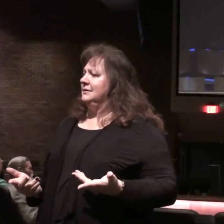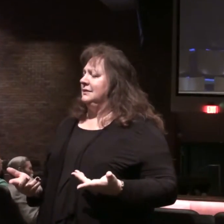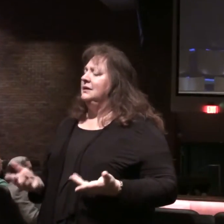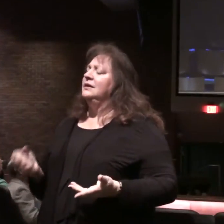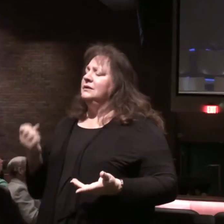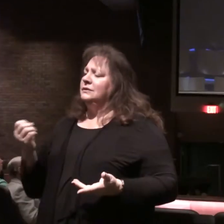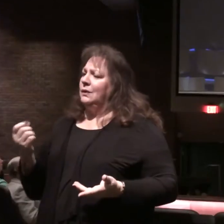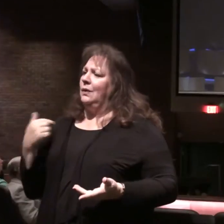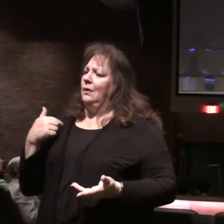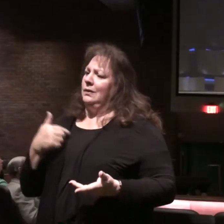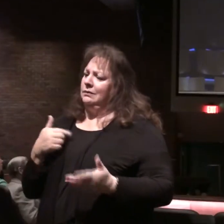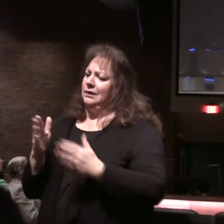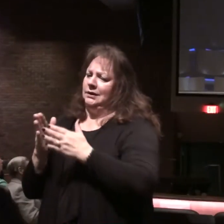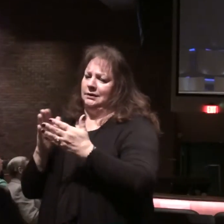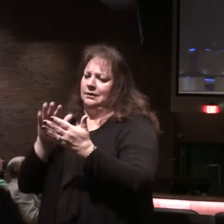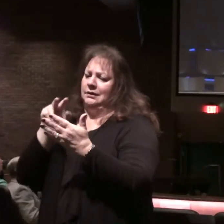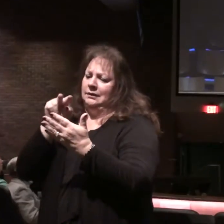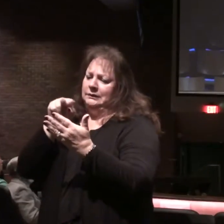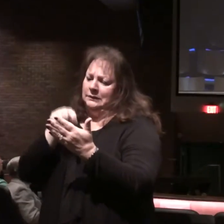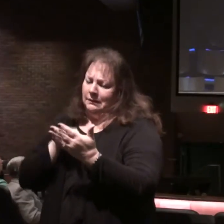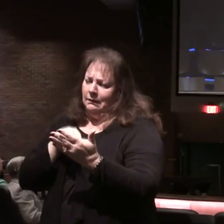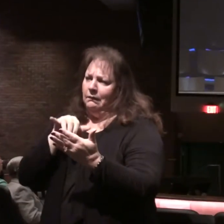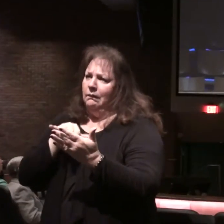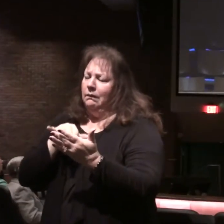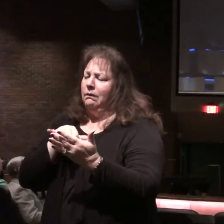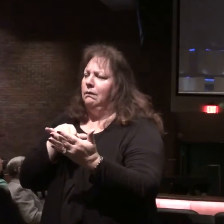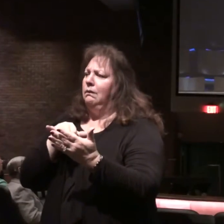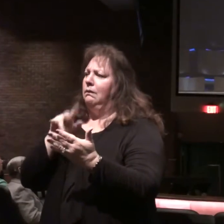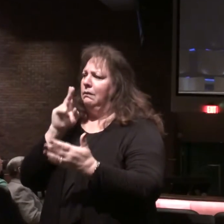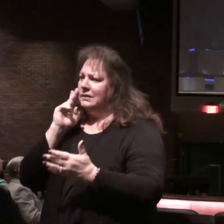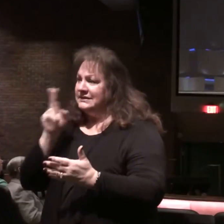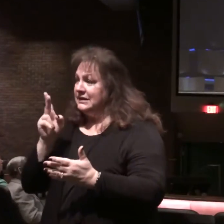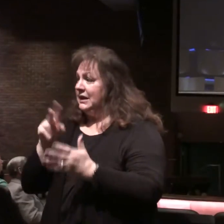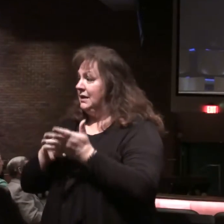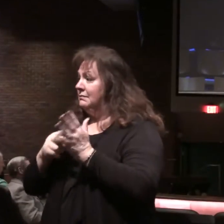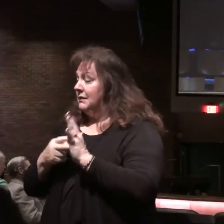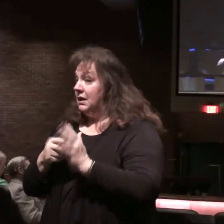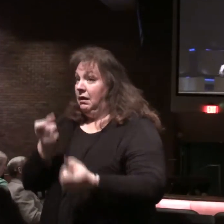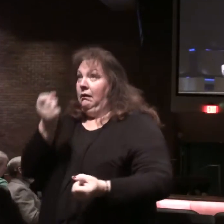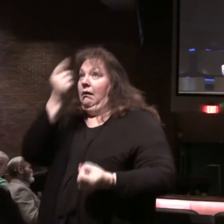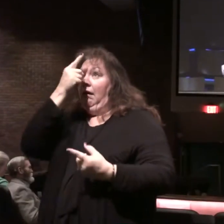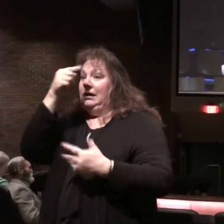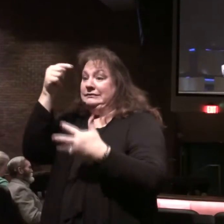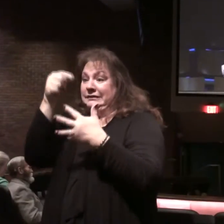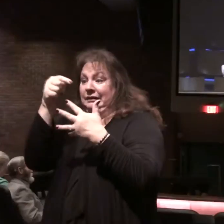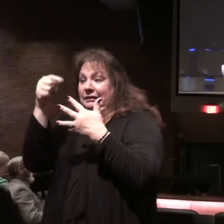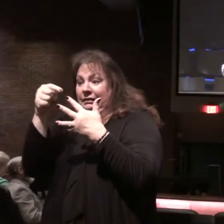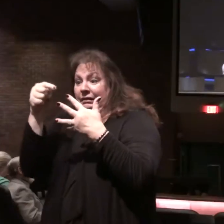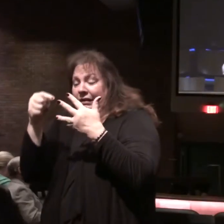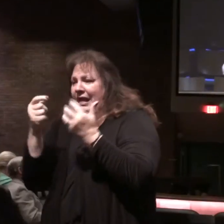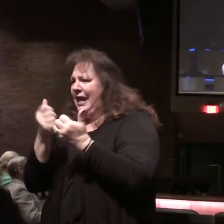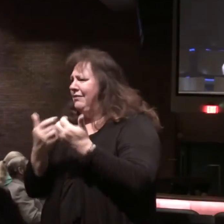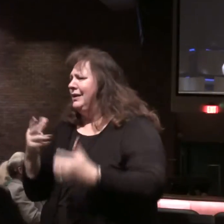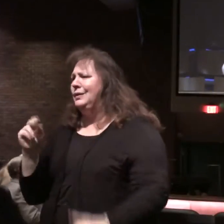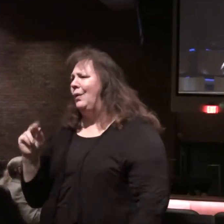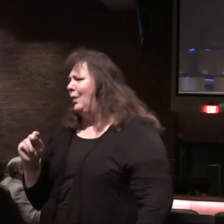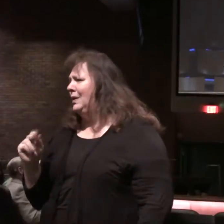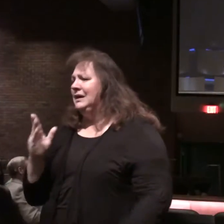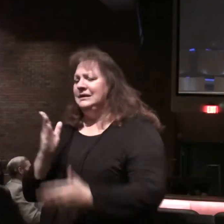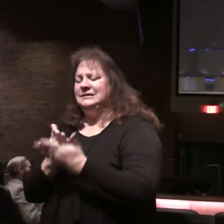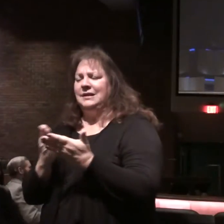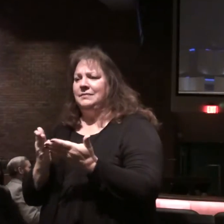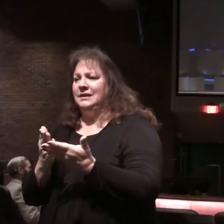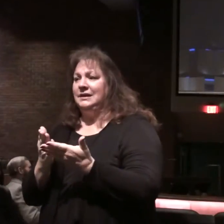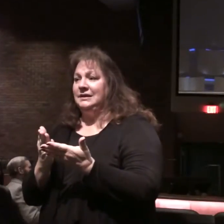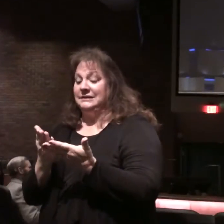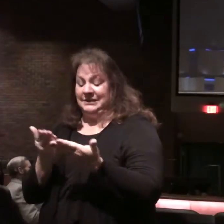And as we've moved through it, we see that that doesn't mean we understand everything, because certain things that are